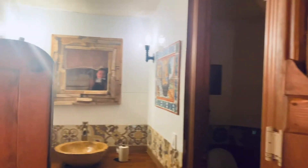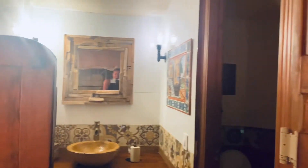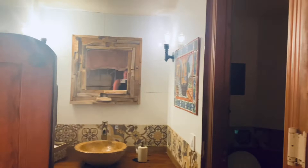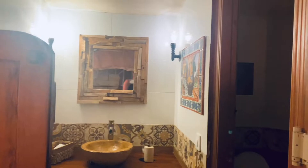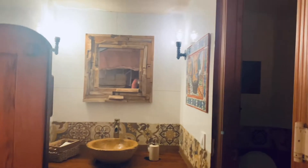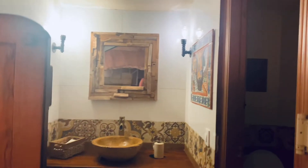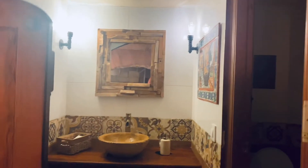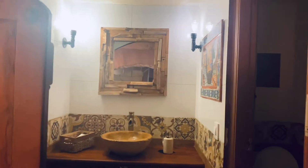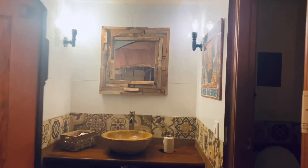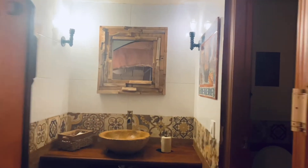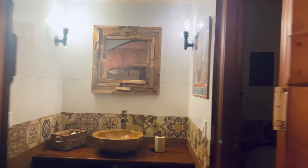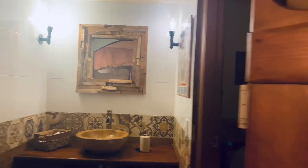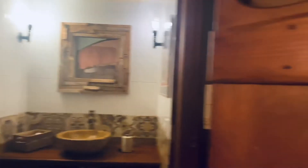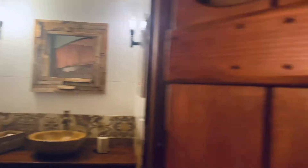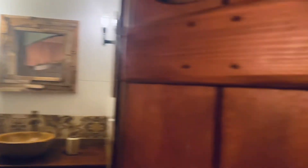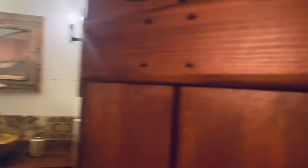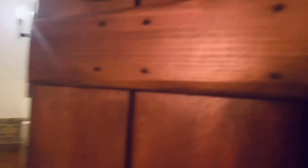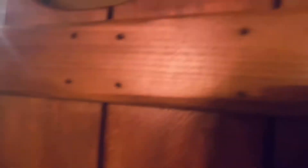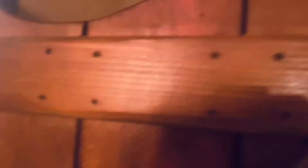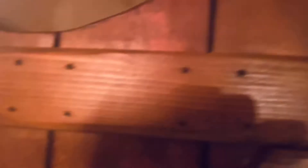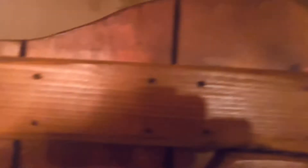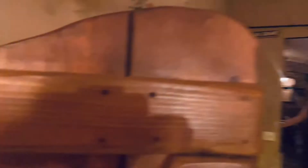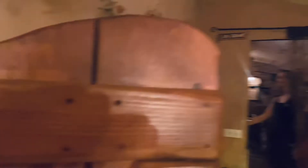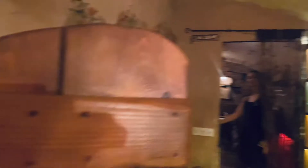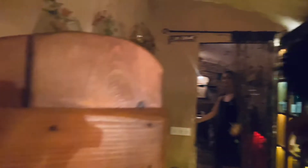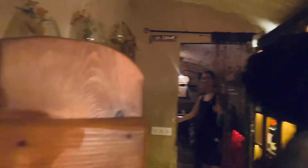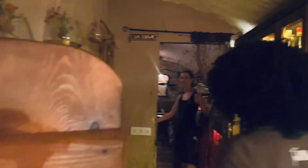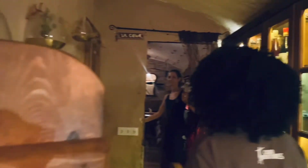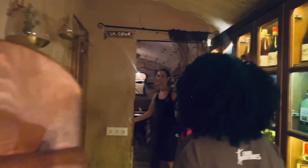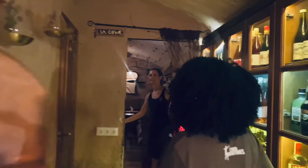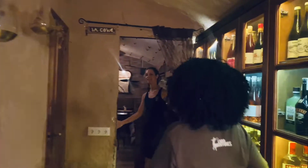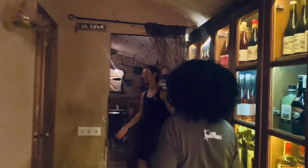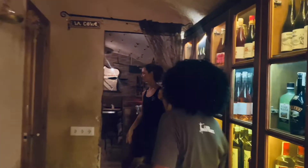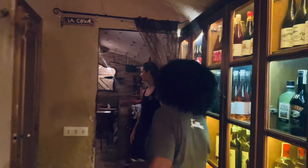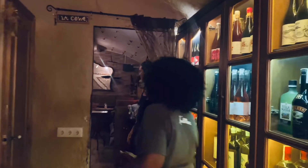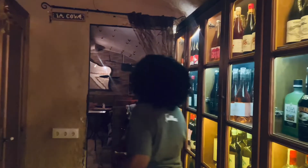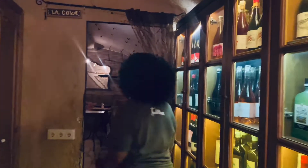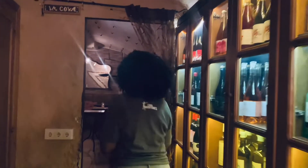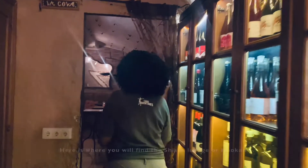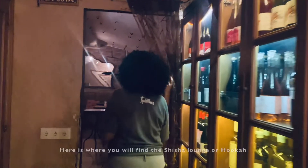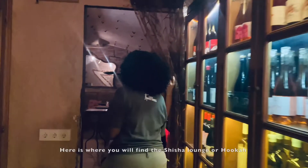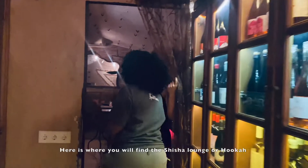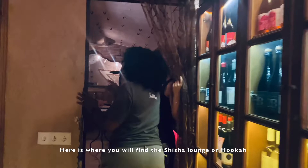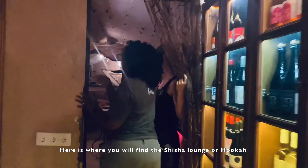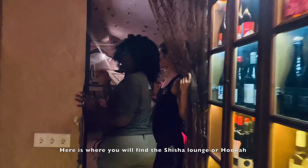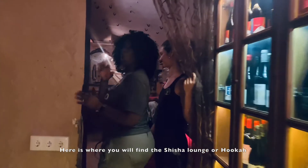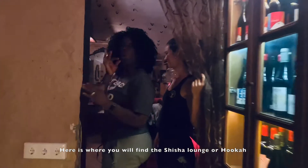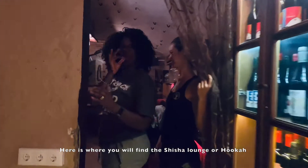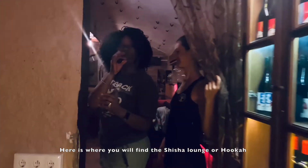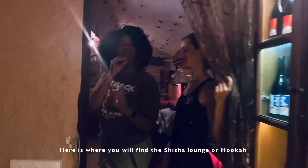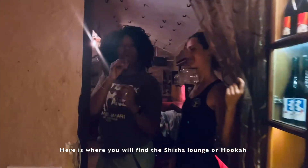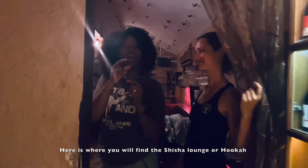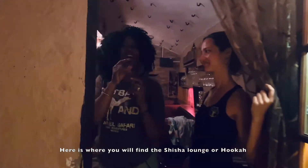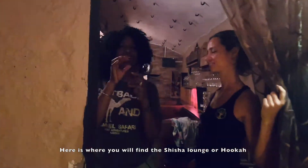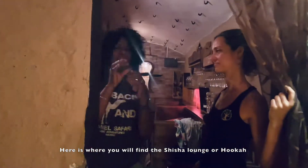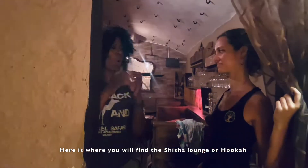here is where you will find the shusha